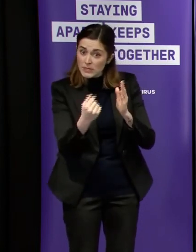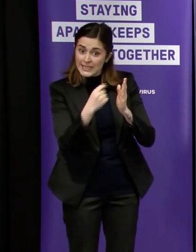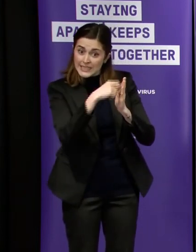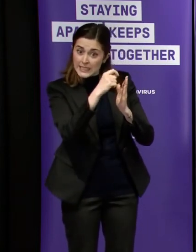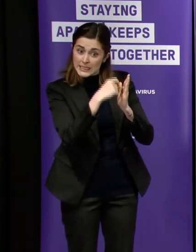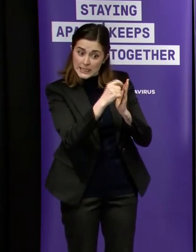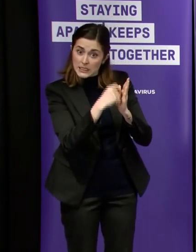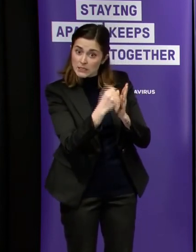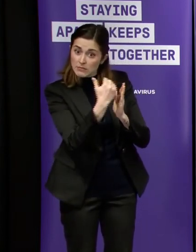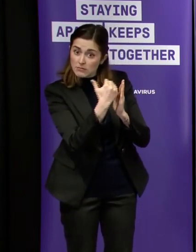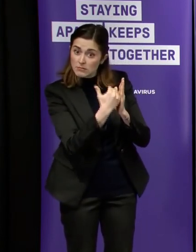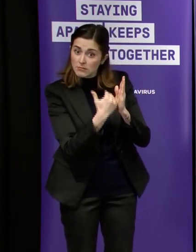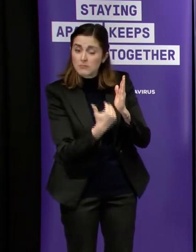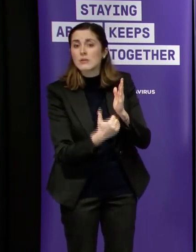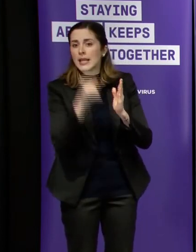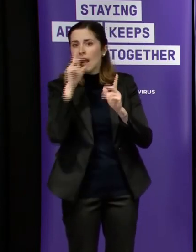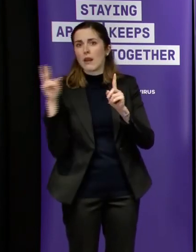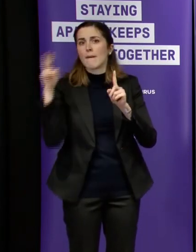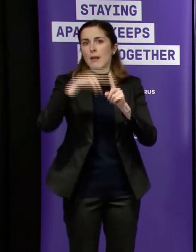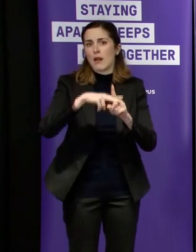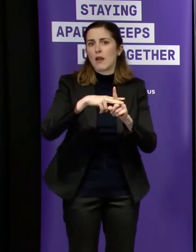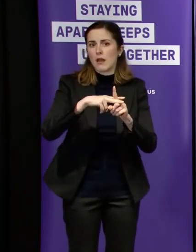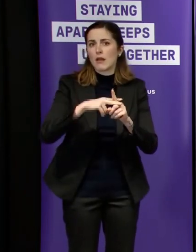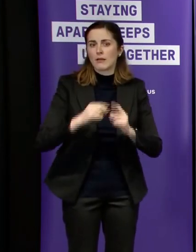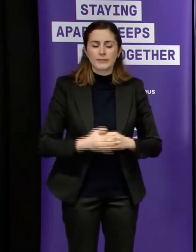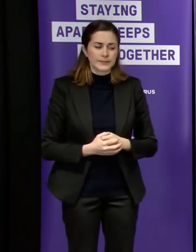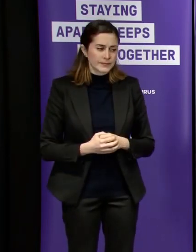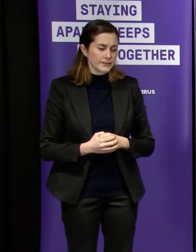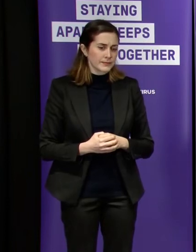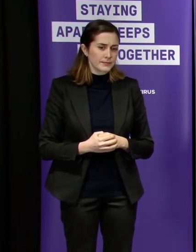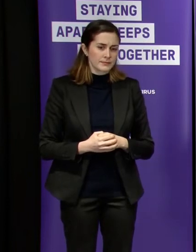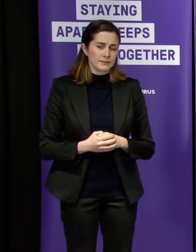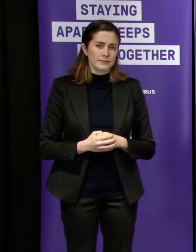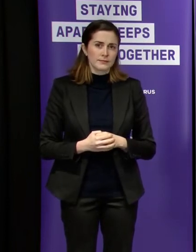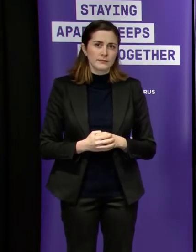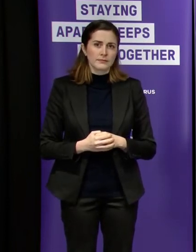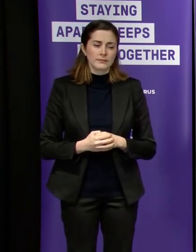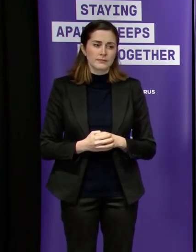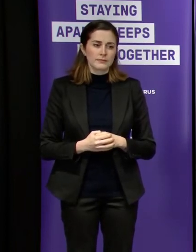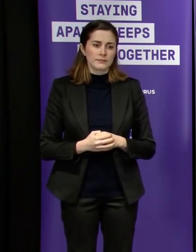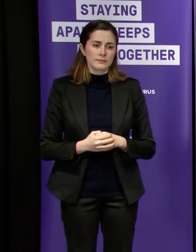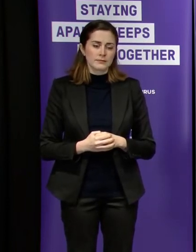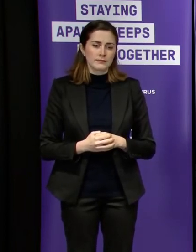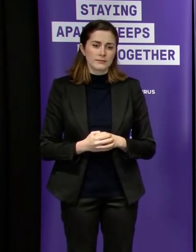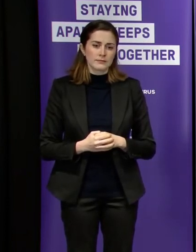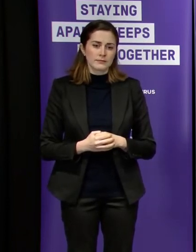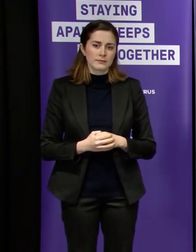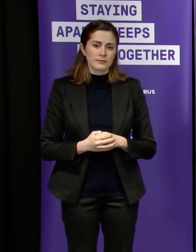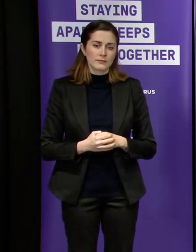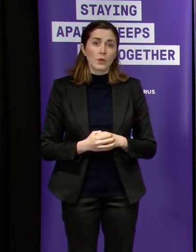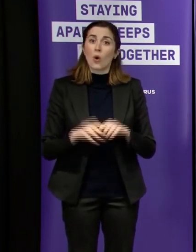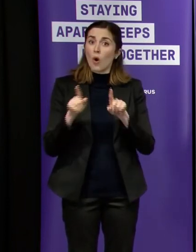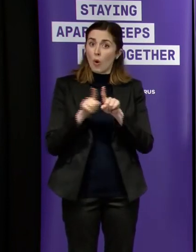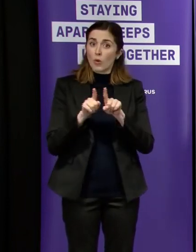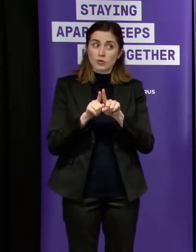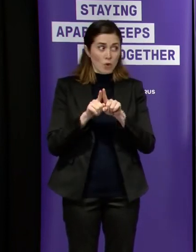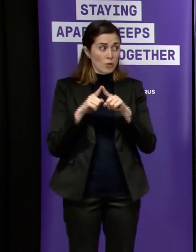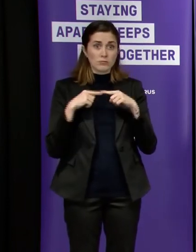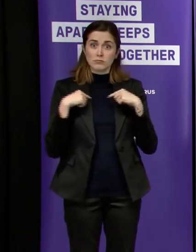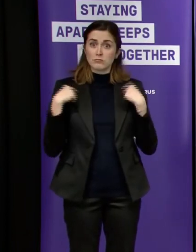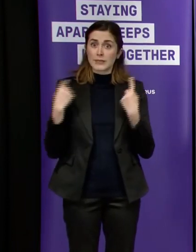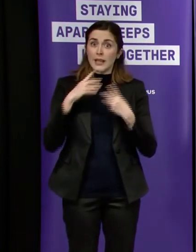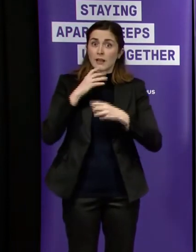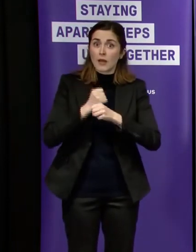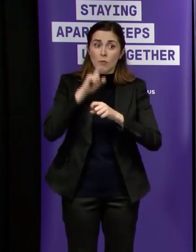access these arrangements but the point that i'd make is additional to that of course we are providing additional